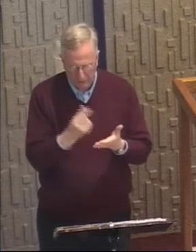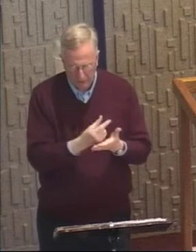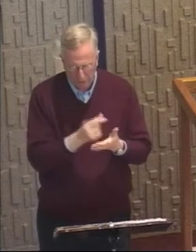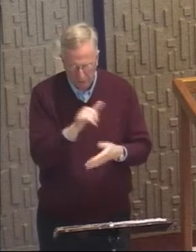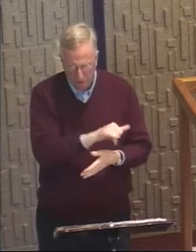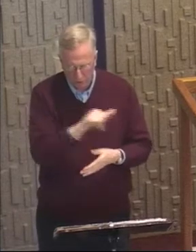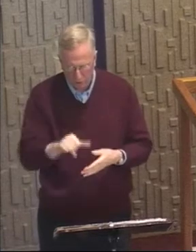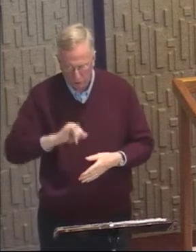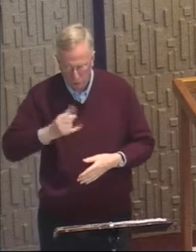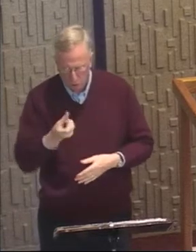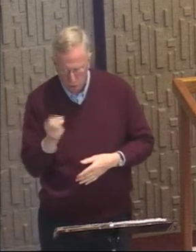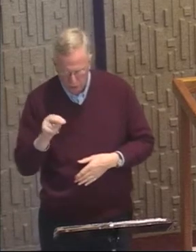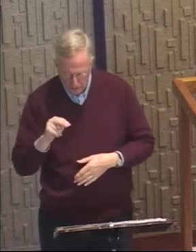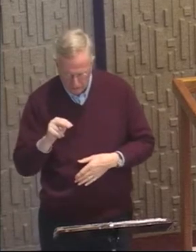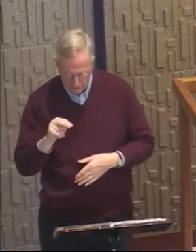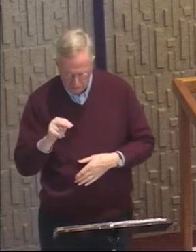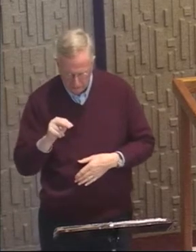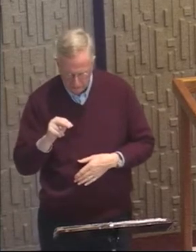to John.